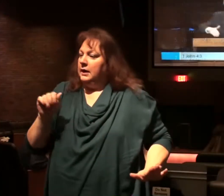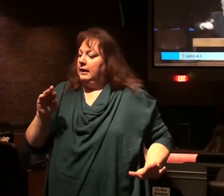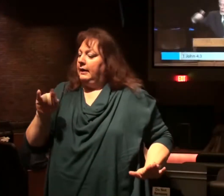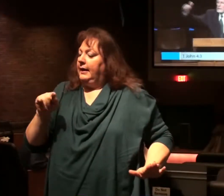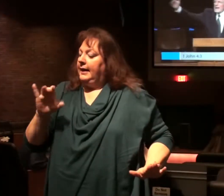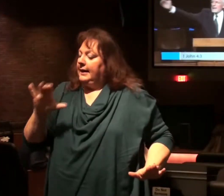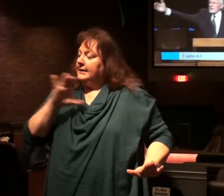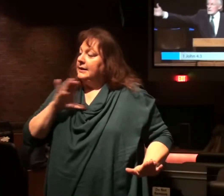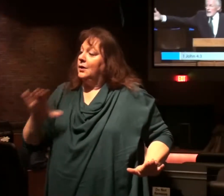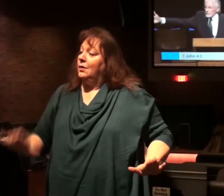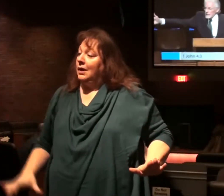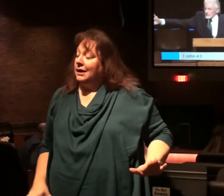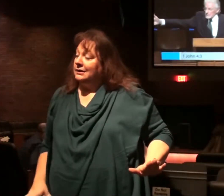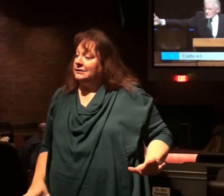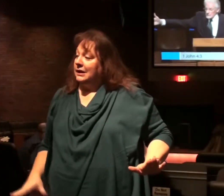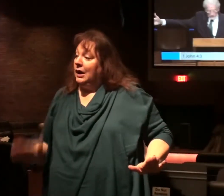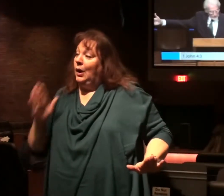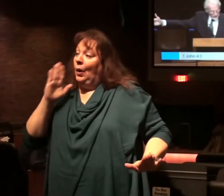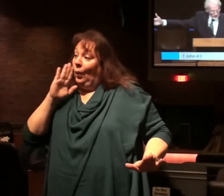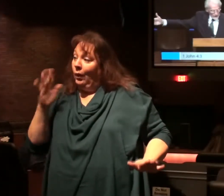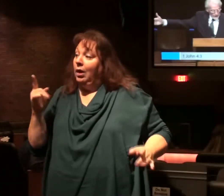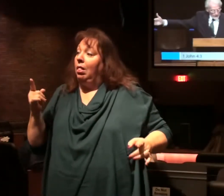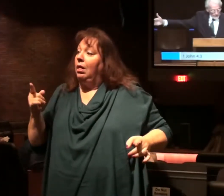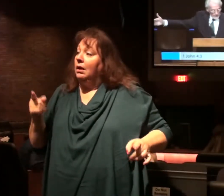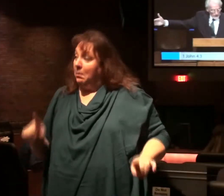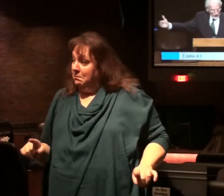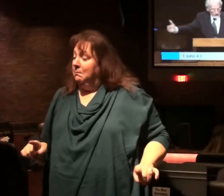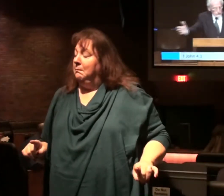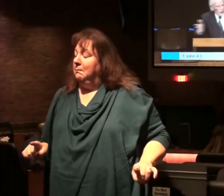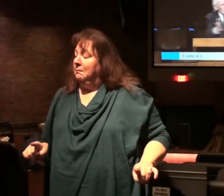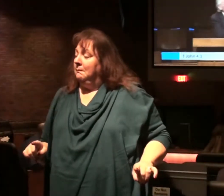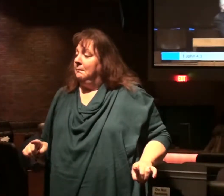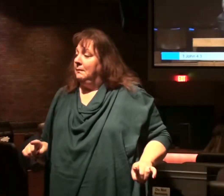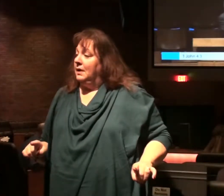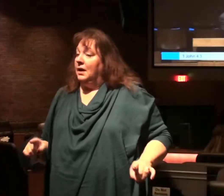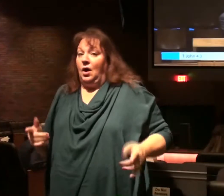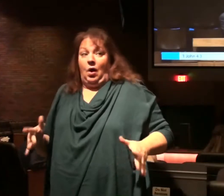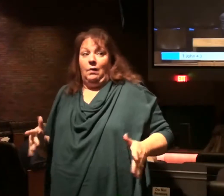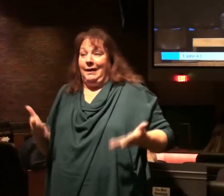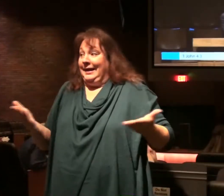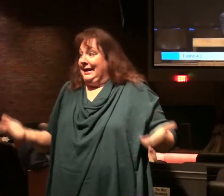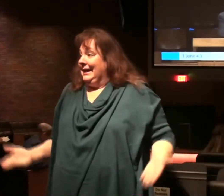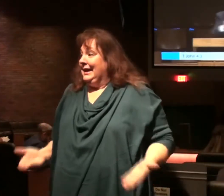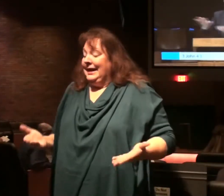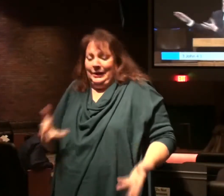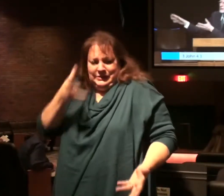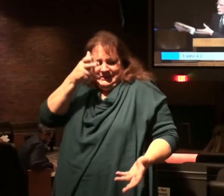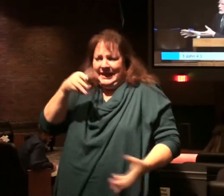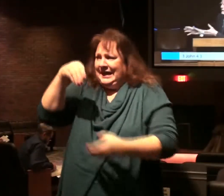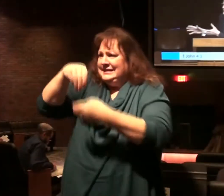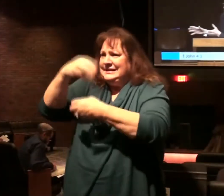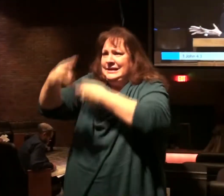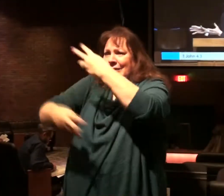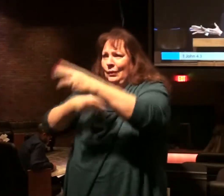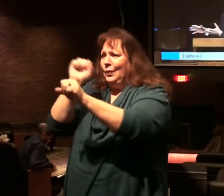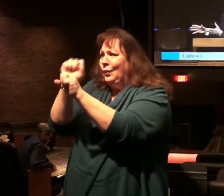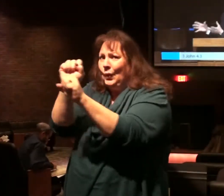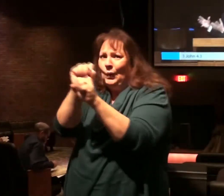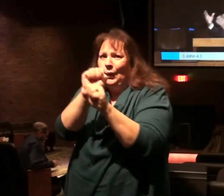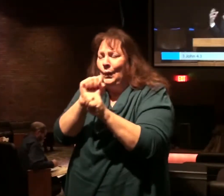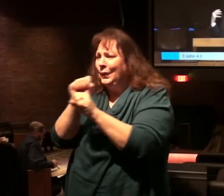which you have heard that it is coming. And it's already in the world. The devil's already at work.